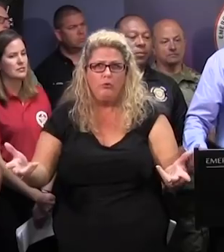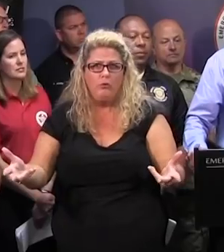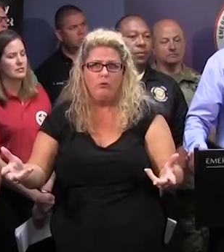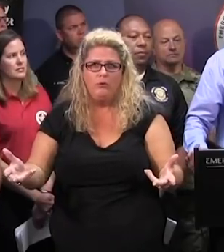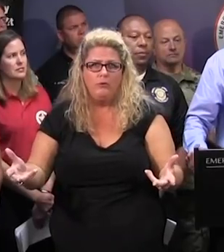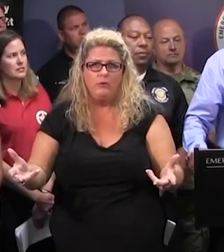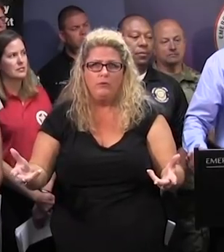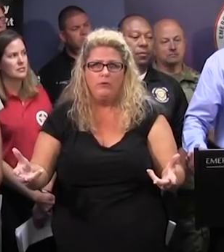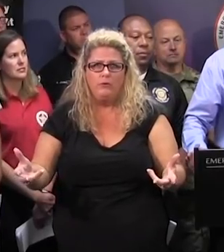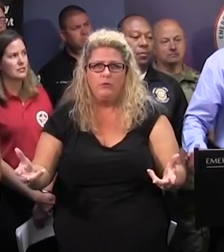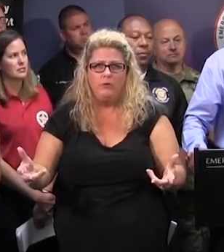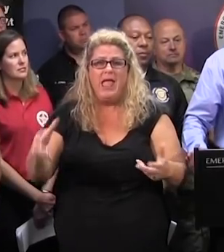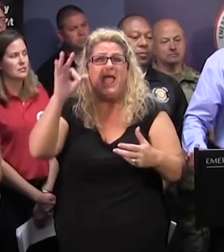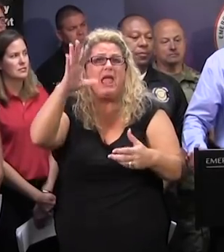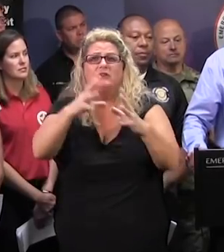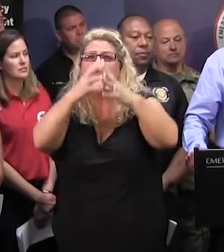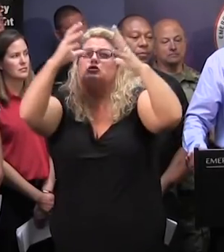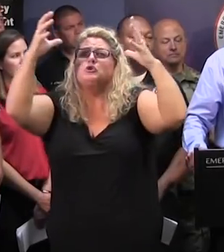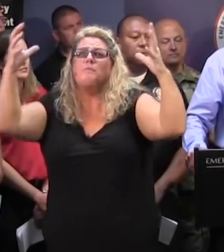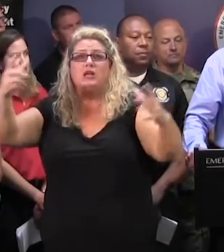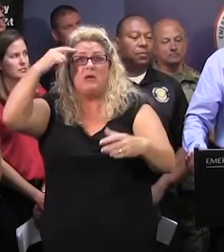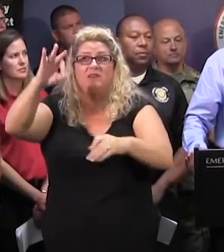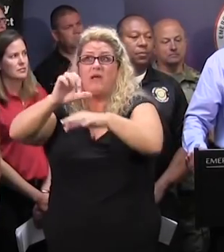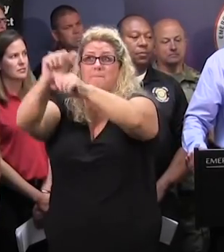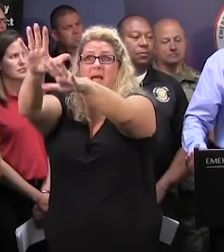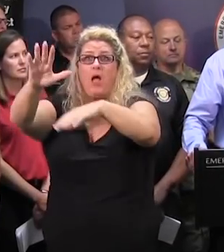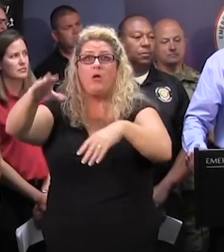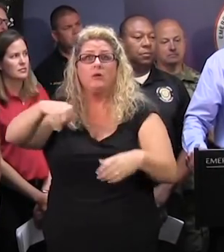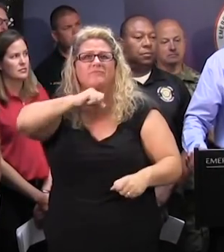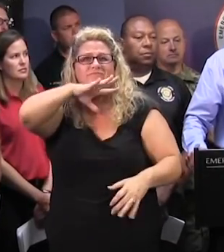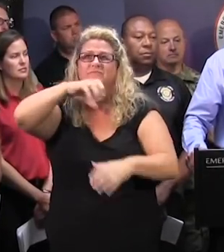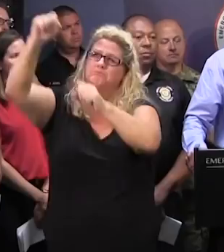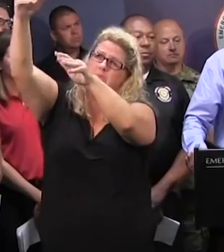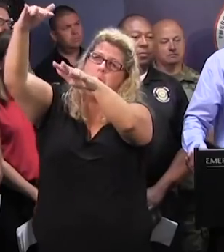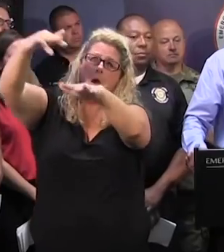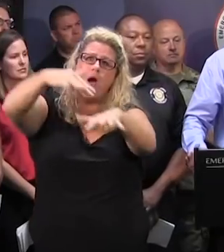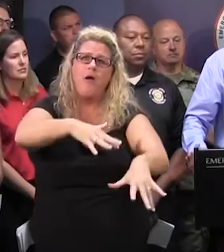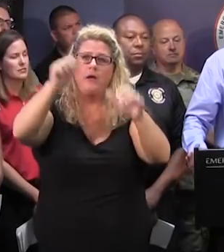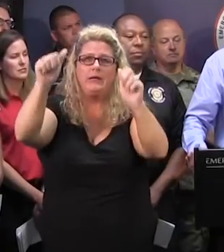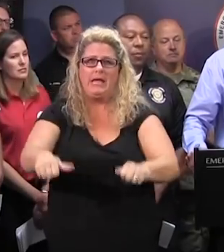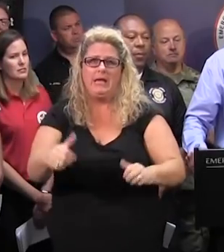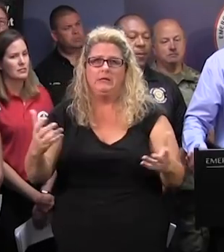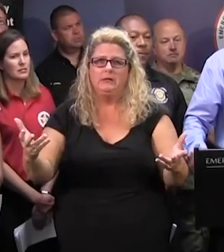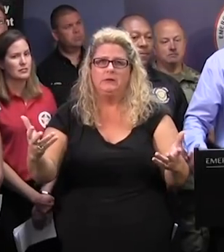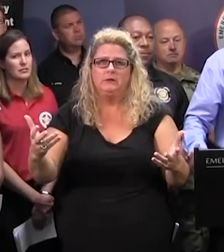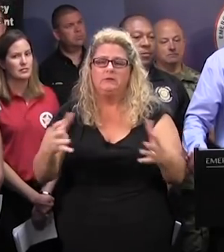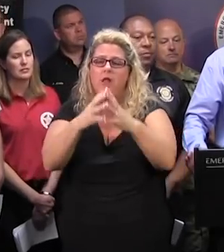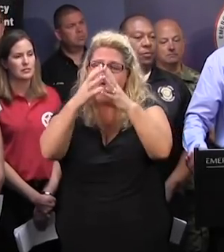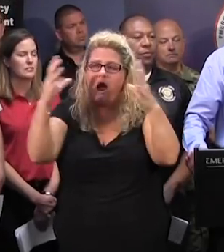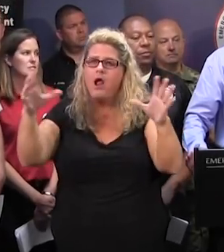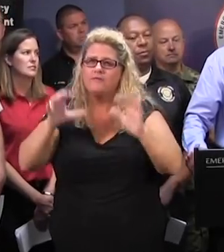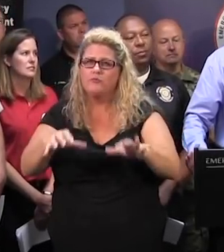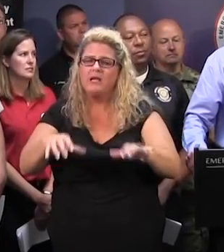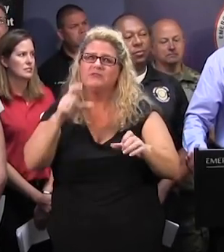lead to mudslides in that area. So there's going to be plenty of rain. There's going be a lot of it, and we need to be prepared